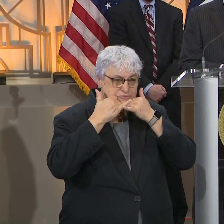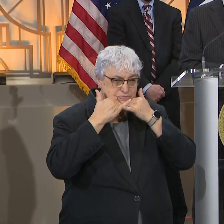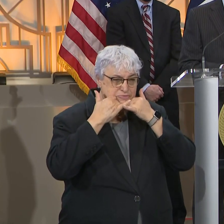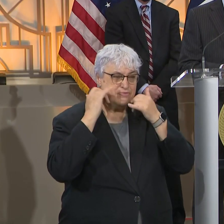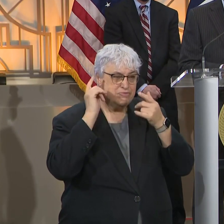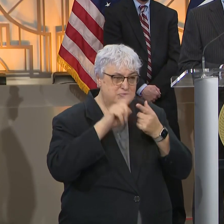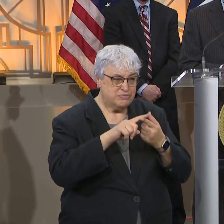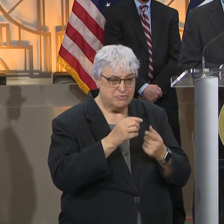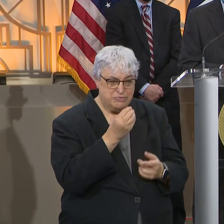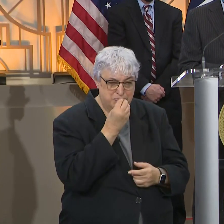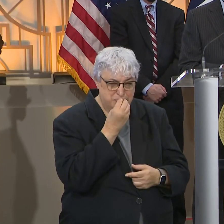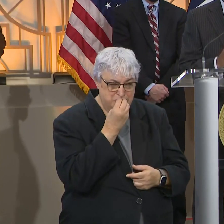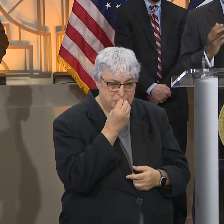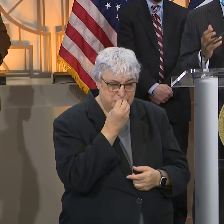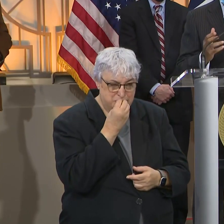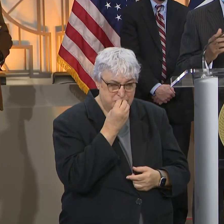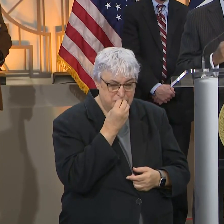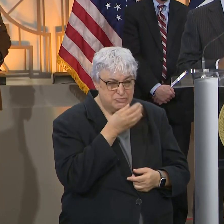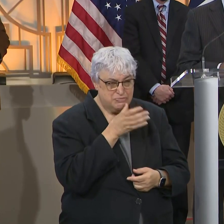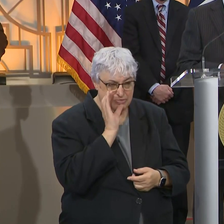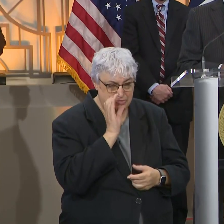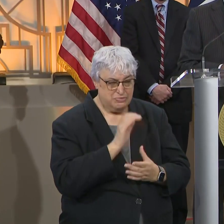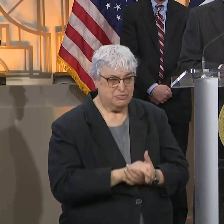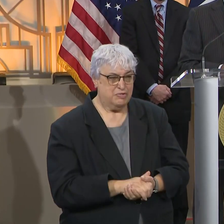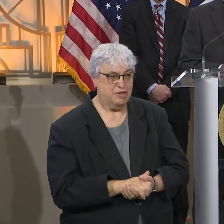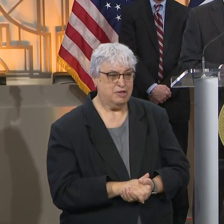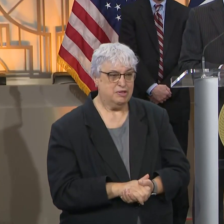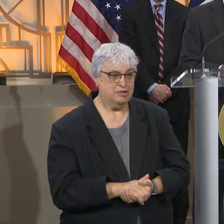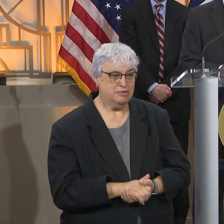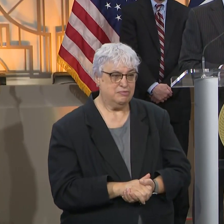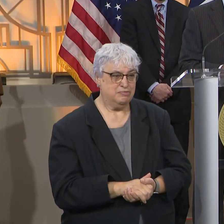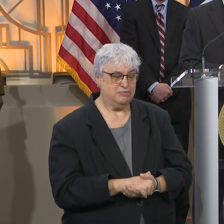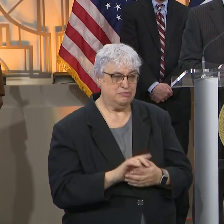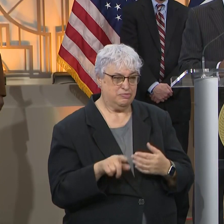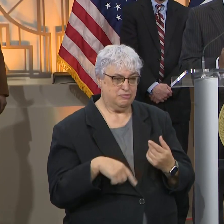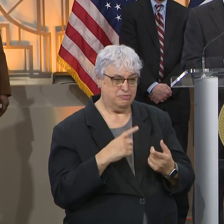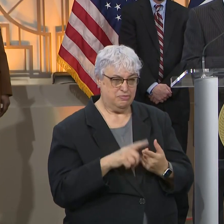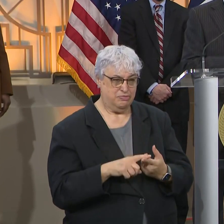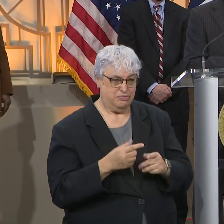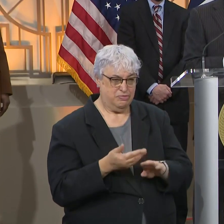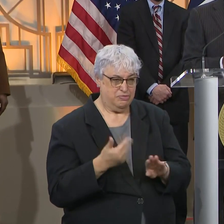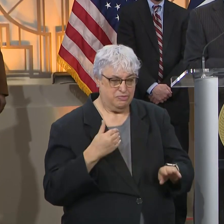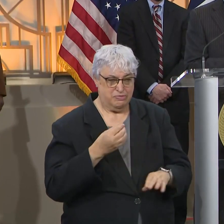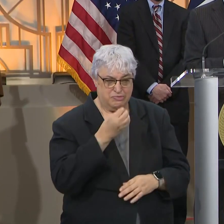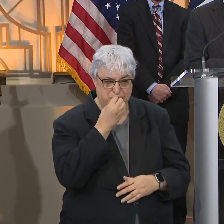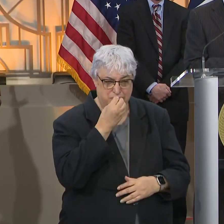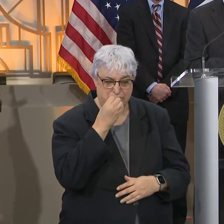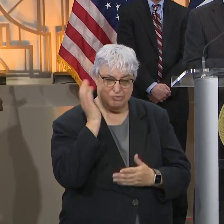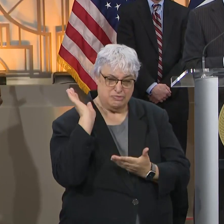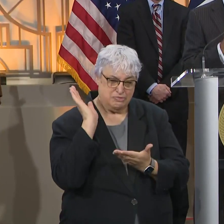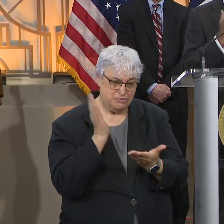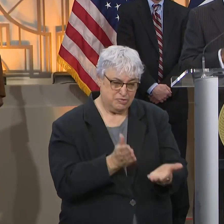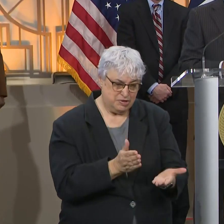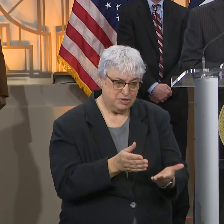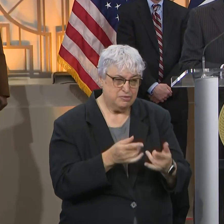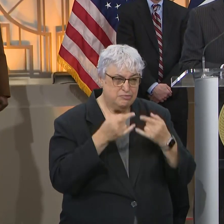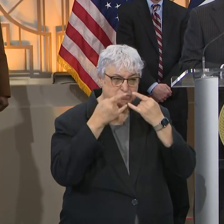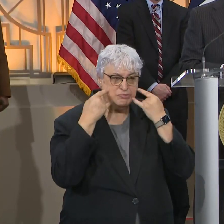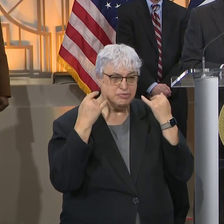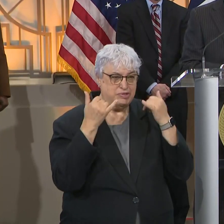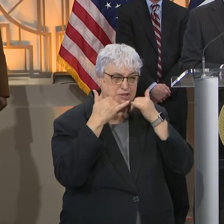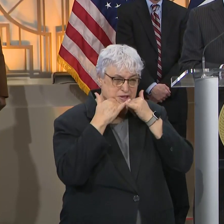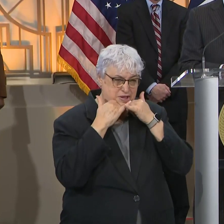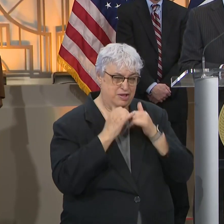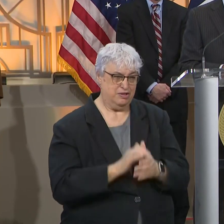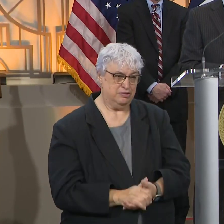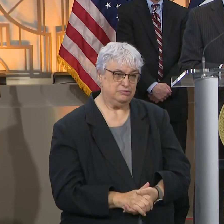on except when you're eating, you know, or drinking. But once you have, you know, before you eat, before the meal comes, you know, keep the mask